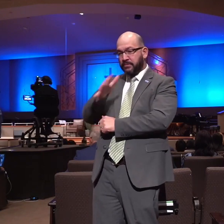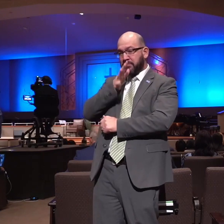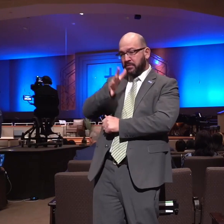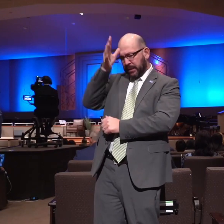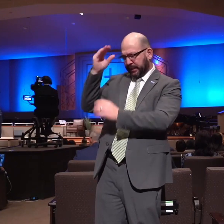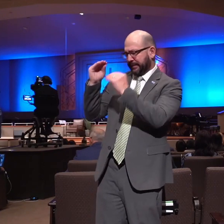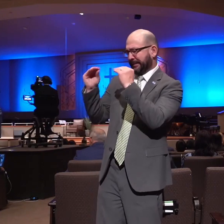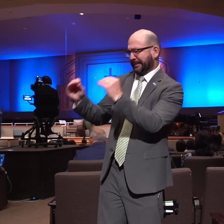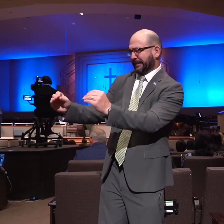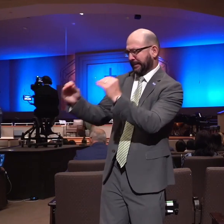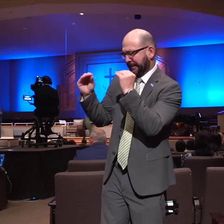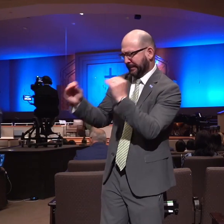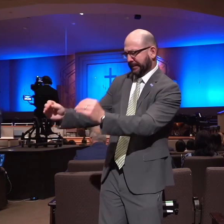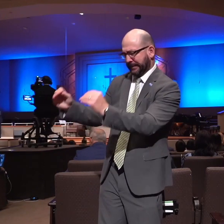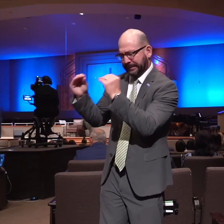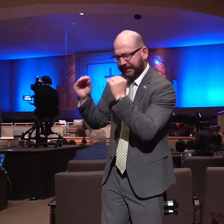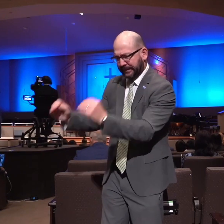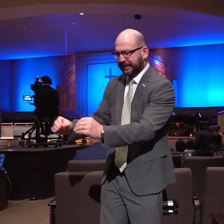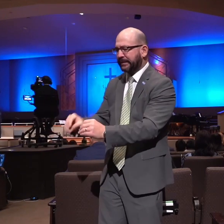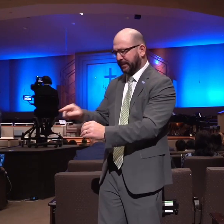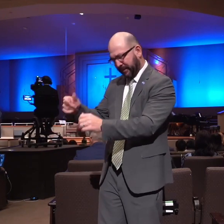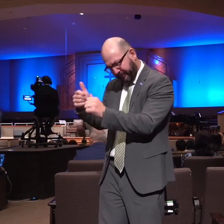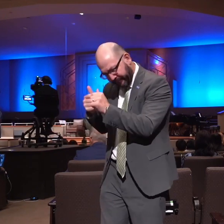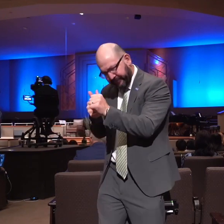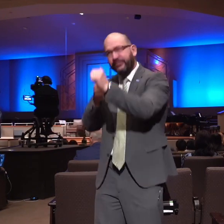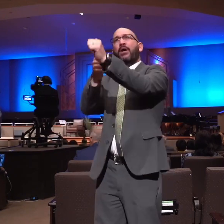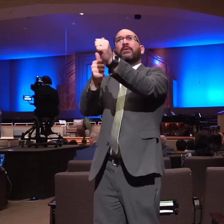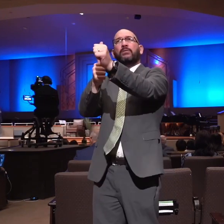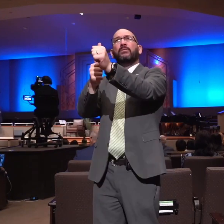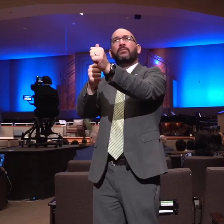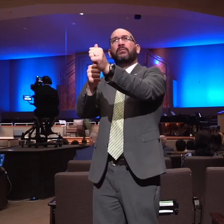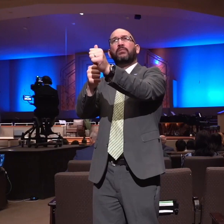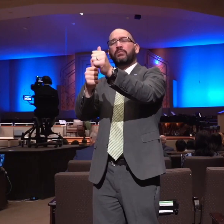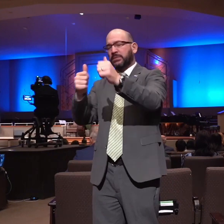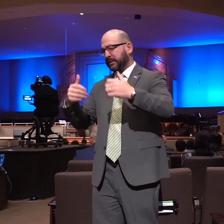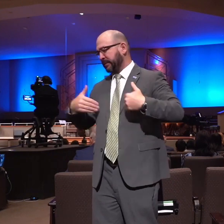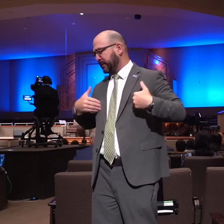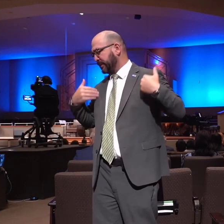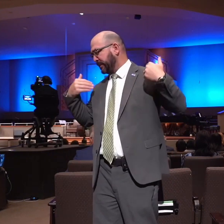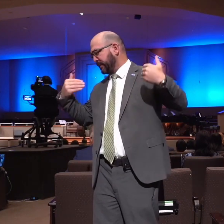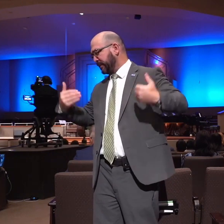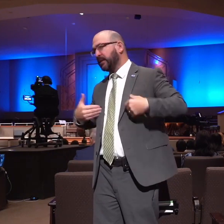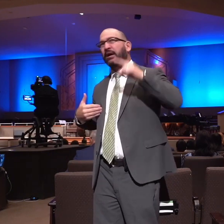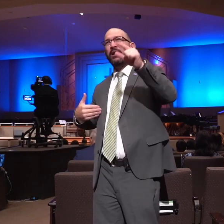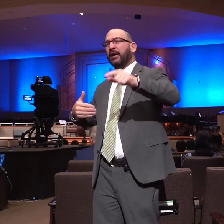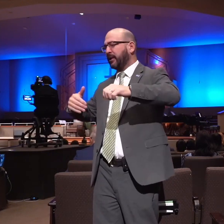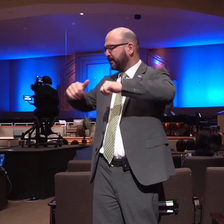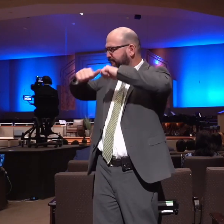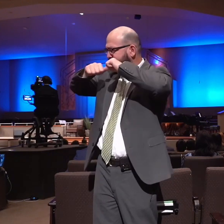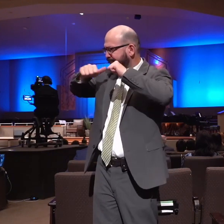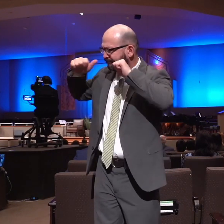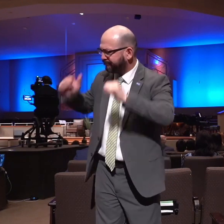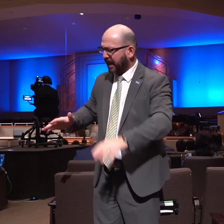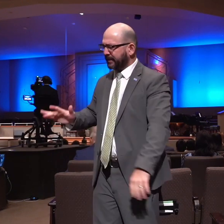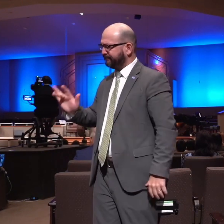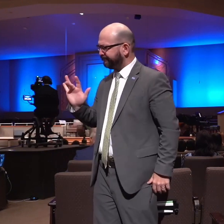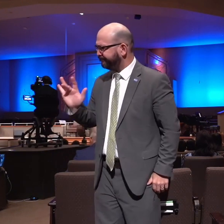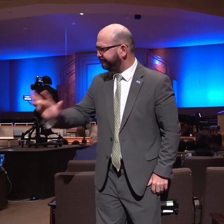necessary for him to be used by God and as a young person God was moving through his life and